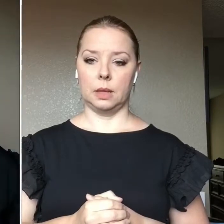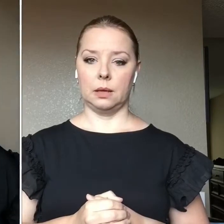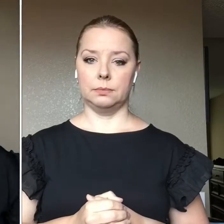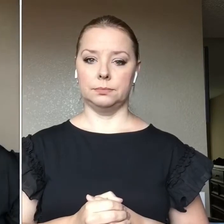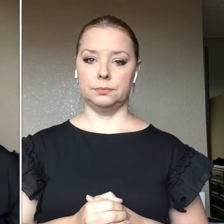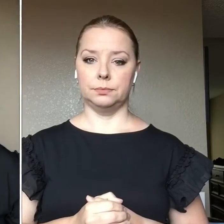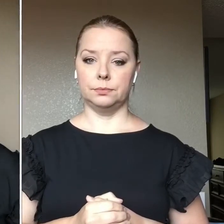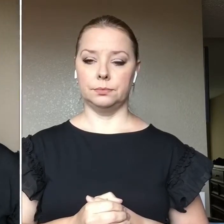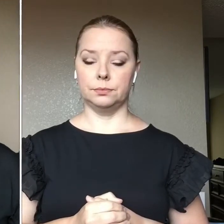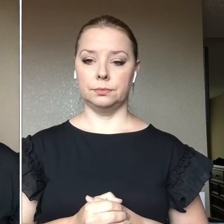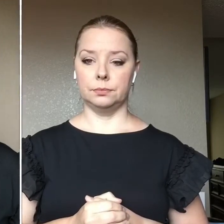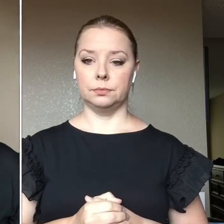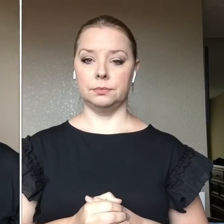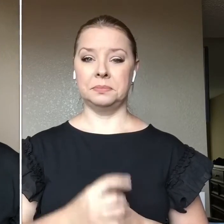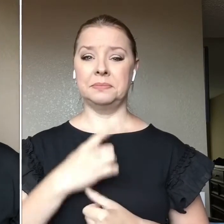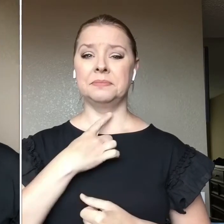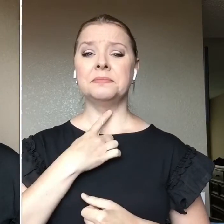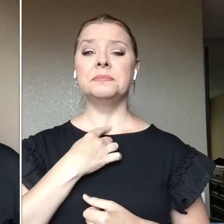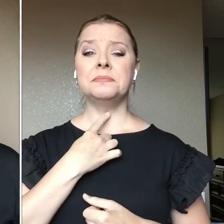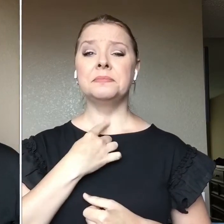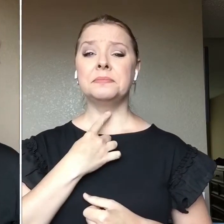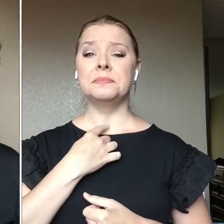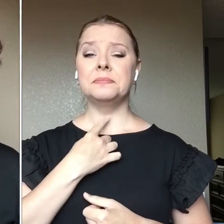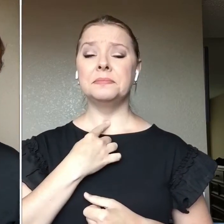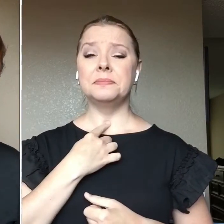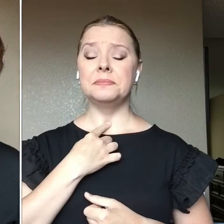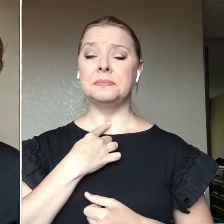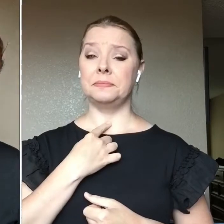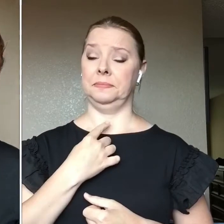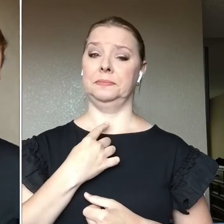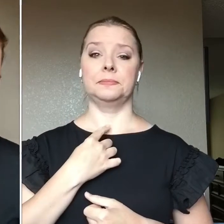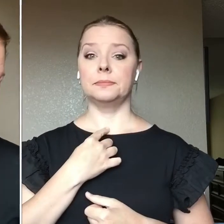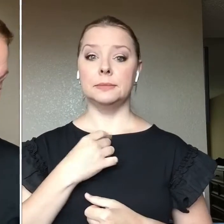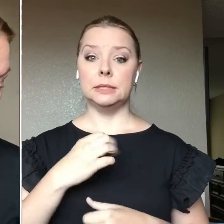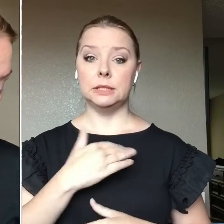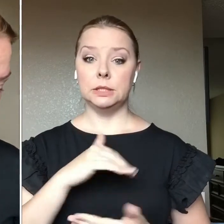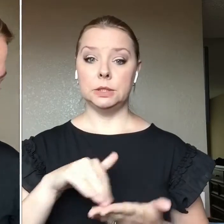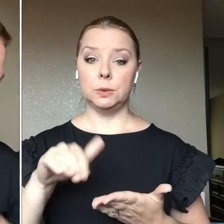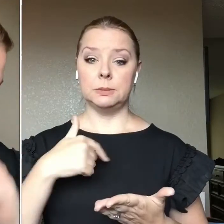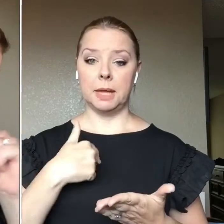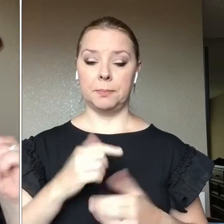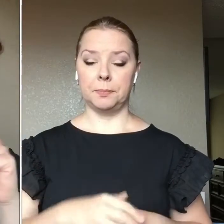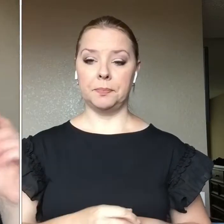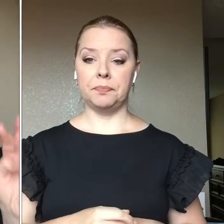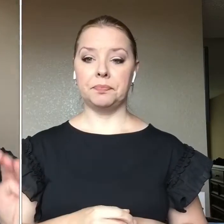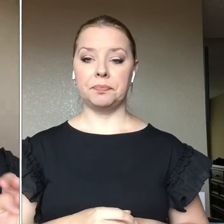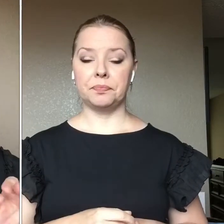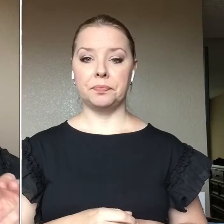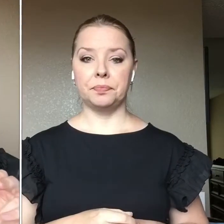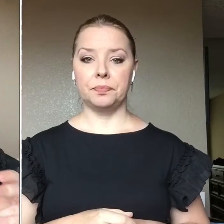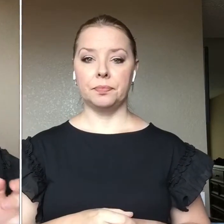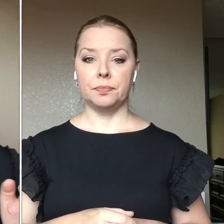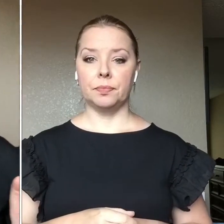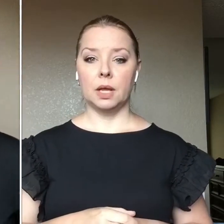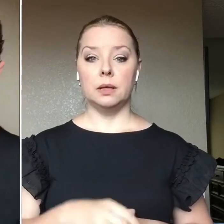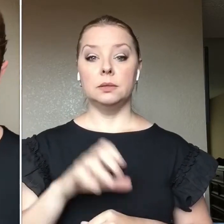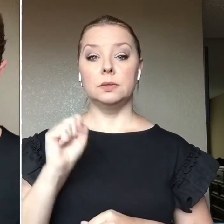I got a tickle. Excuse me. Um, so now for brushes,